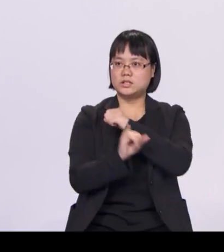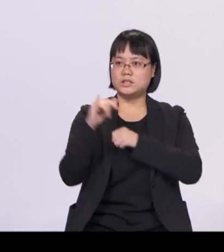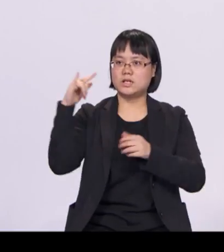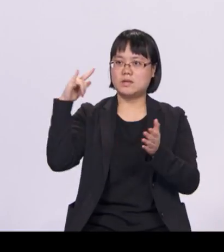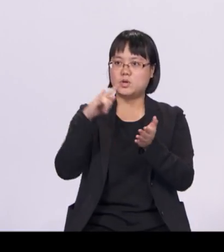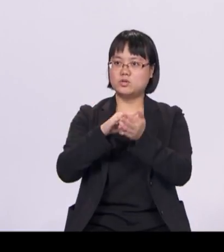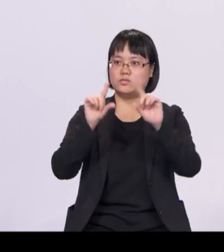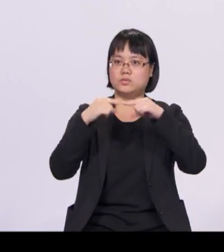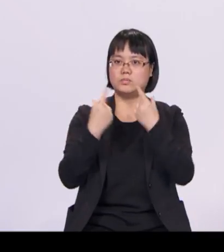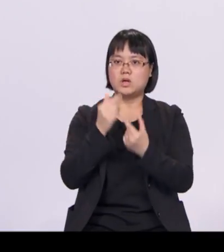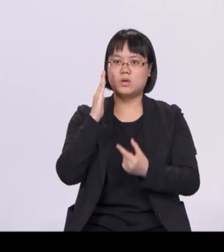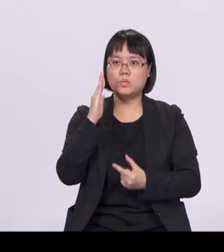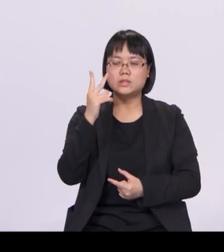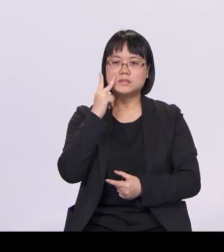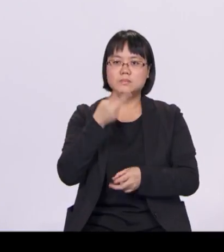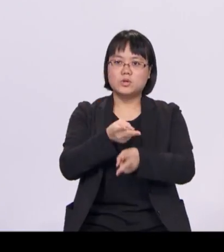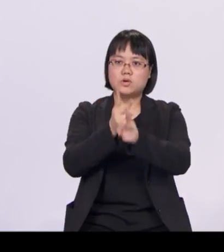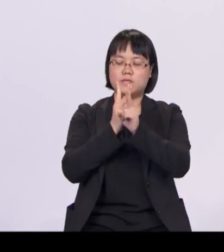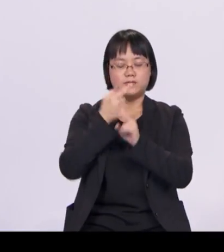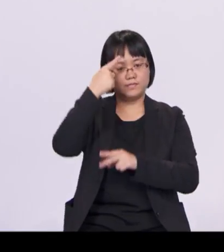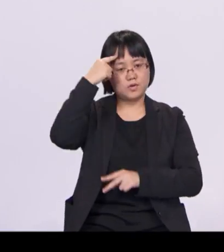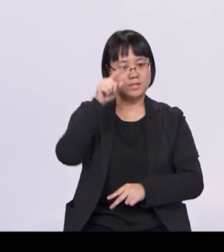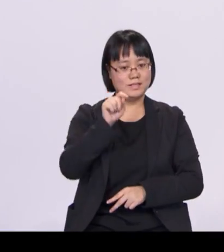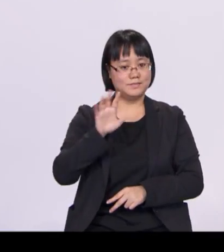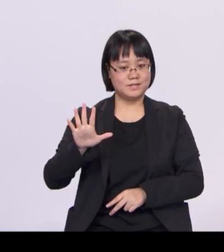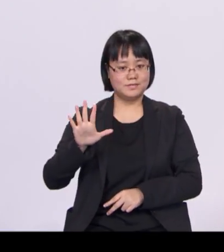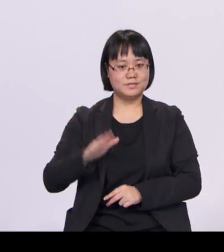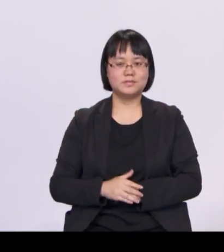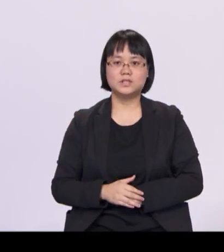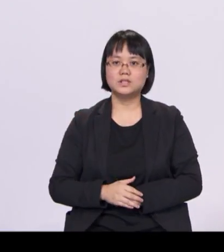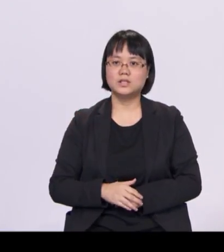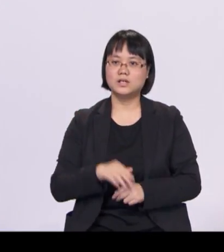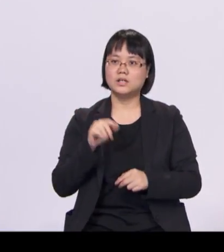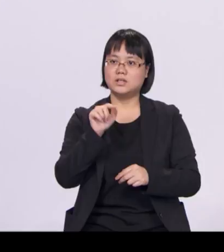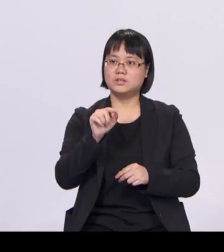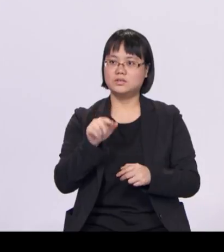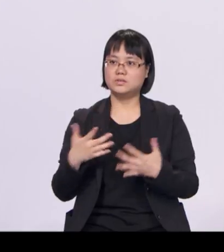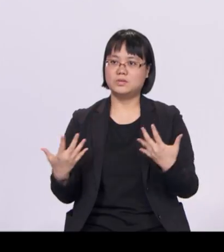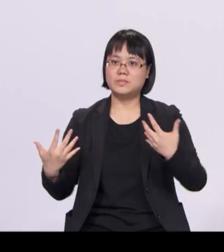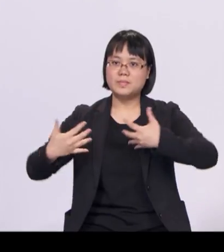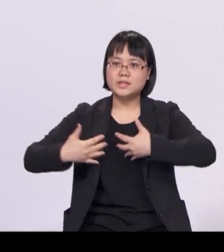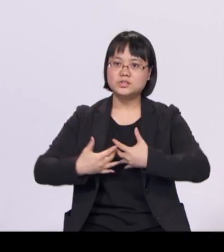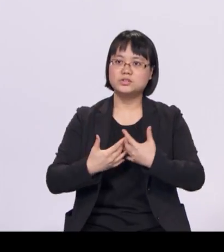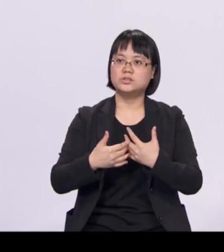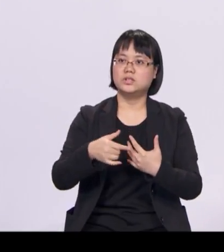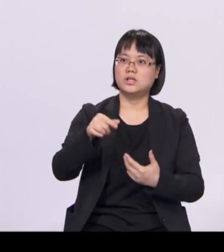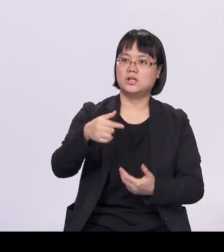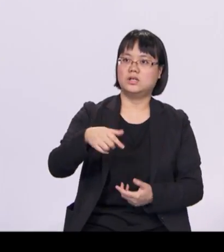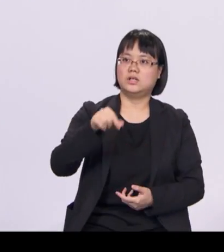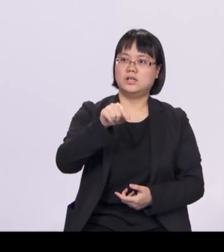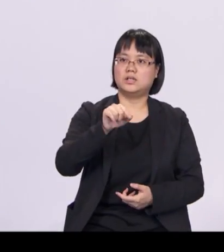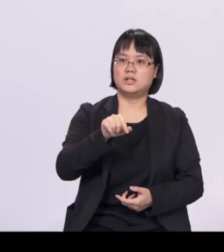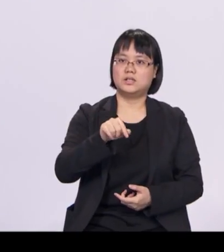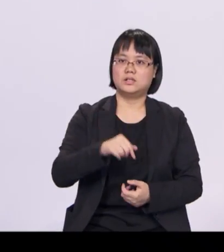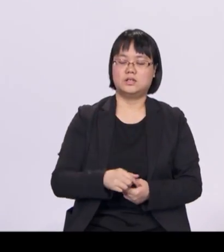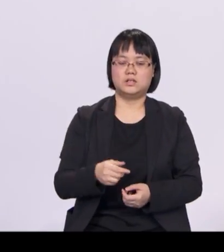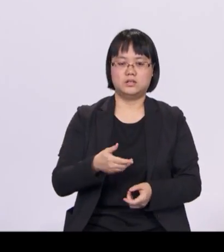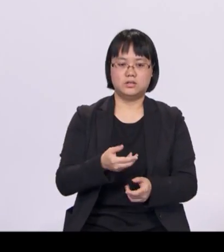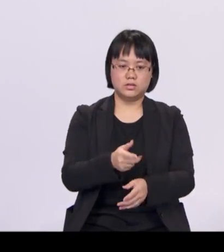Besides spreading out the costs to better match when the benefits of the investments accrue, such long-term borrowings will also